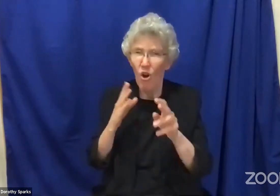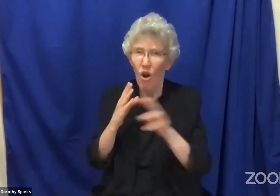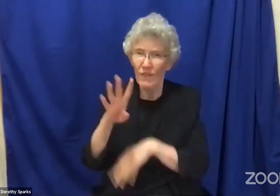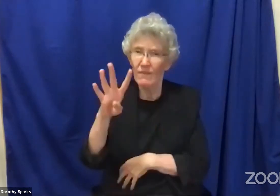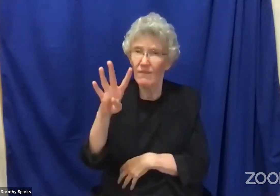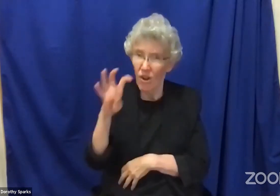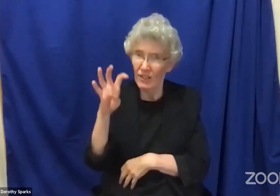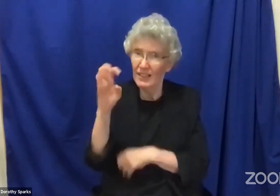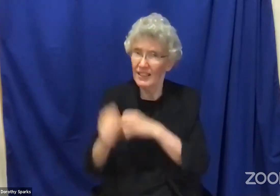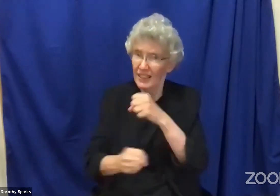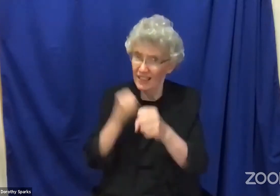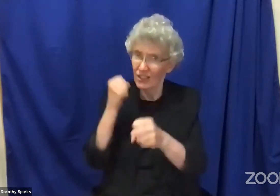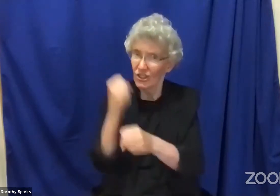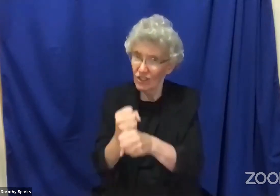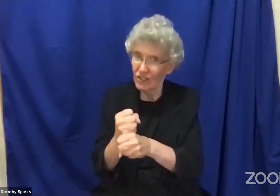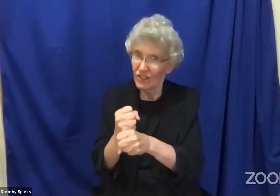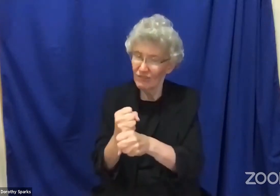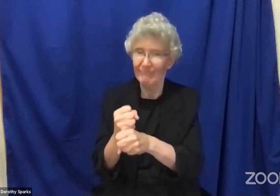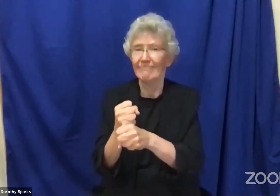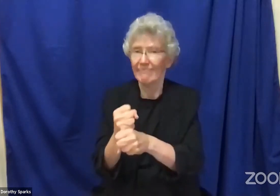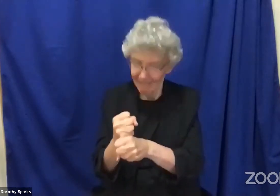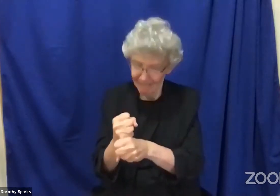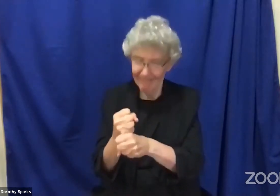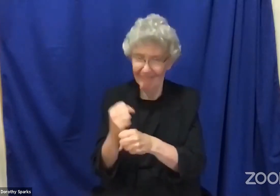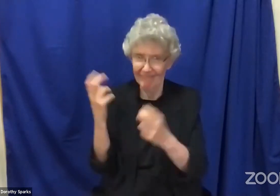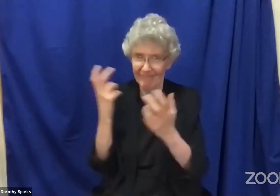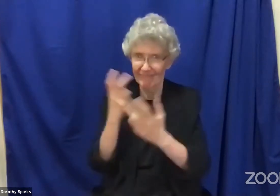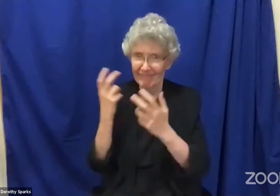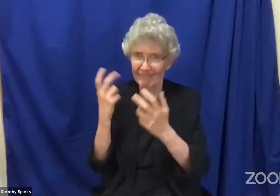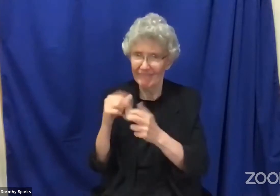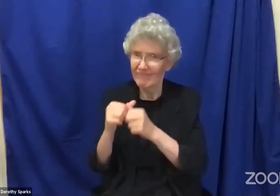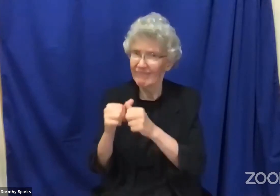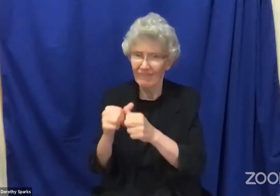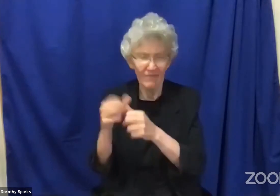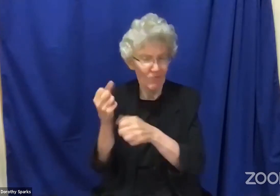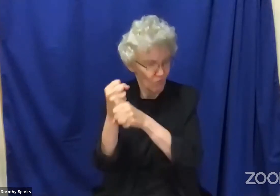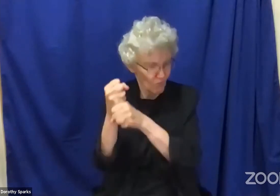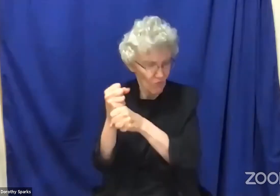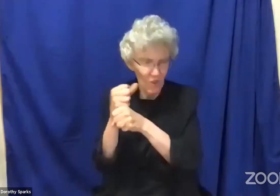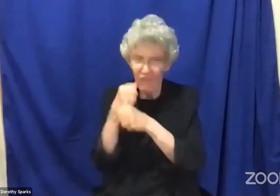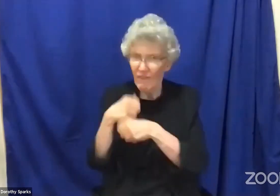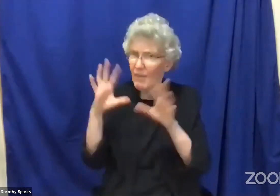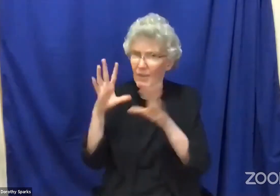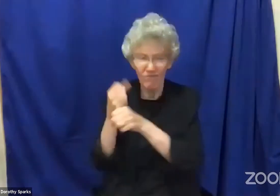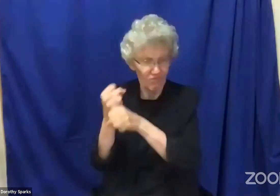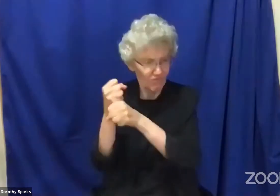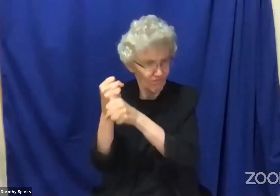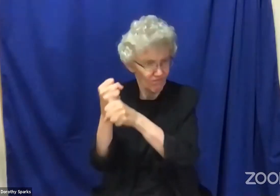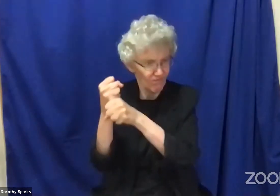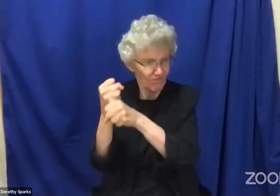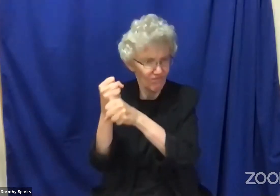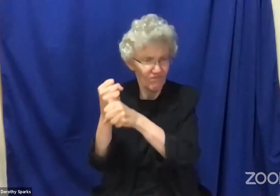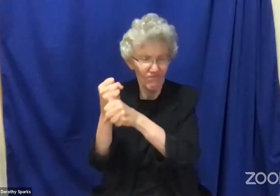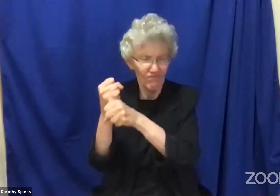this hope in spite of the fact that the Black community and Black people have experienced oppression